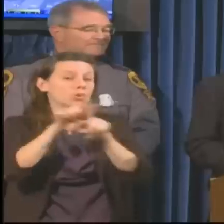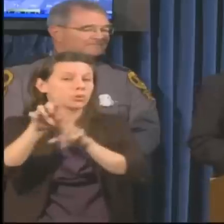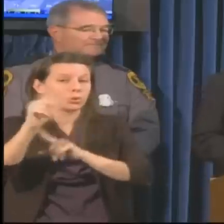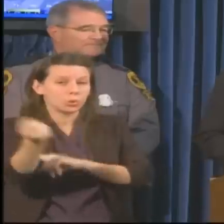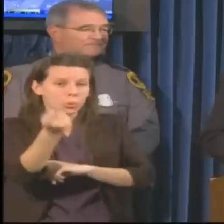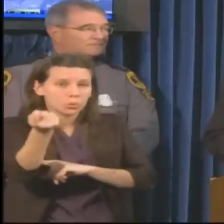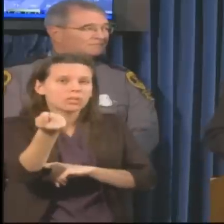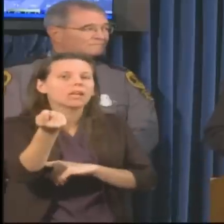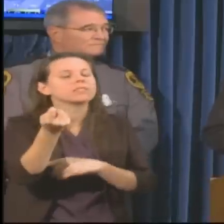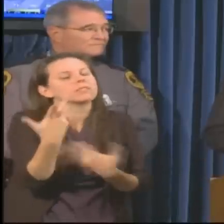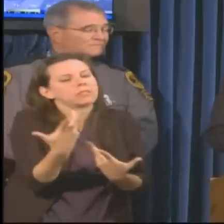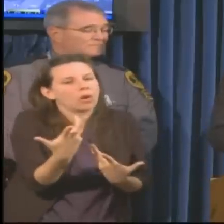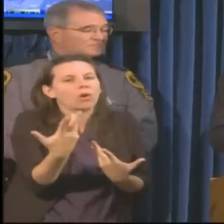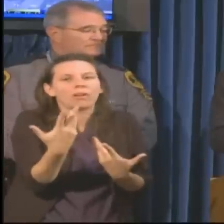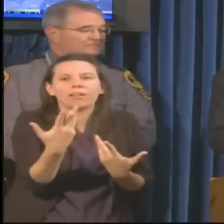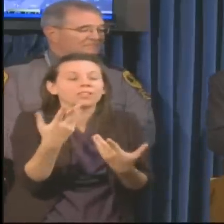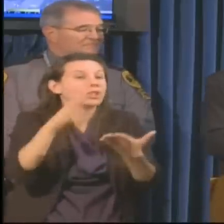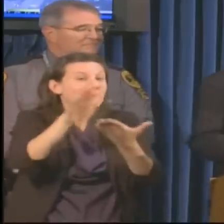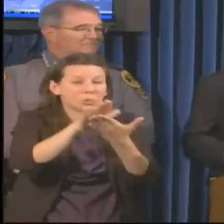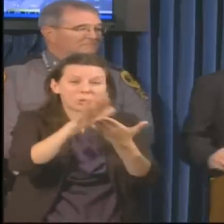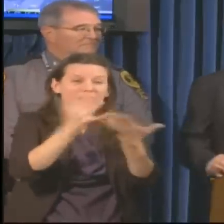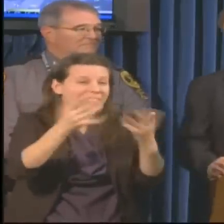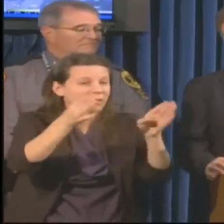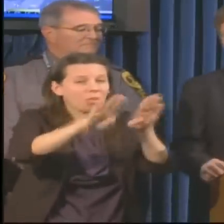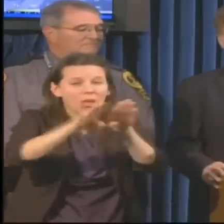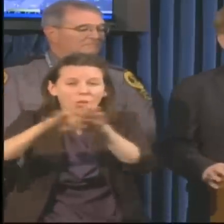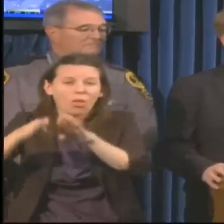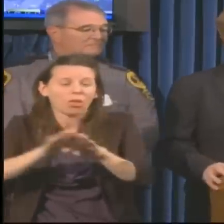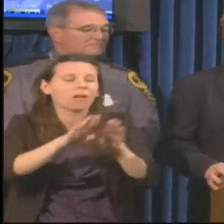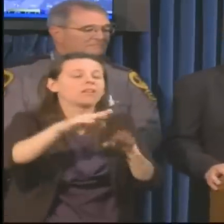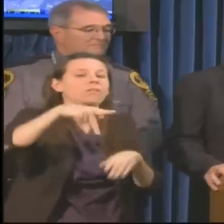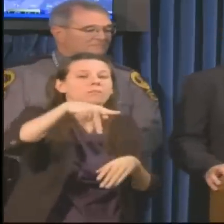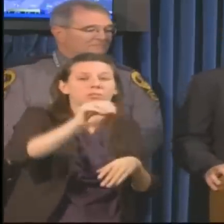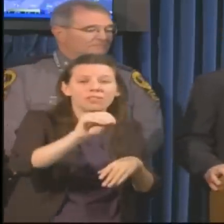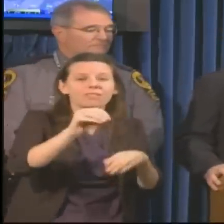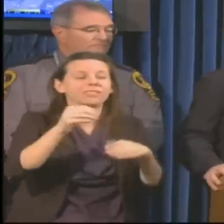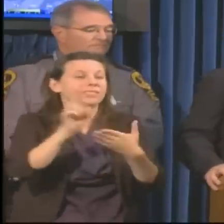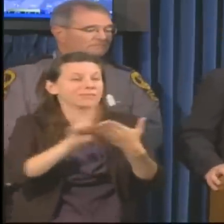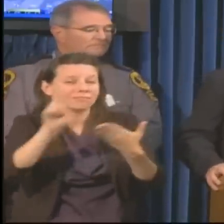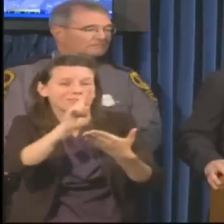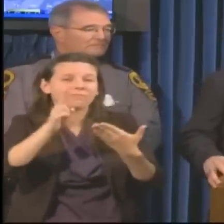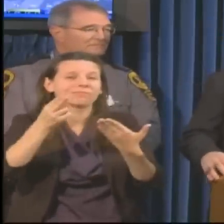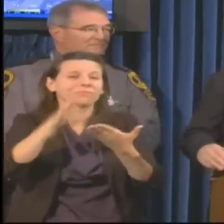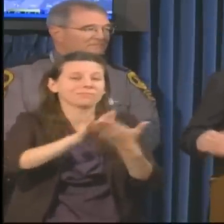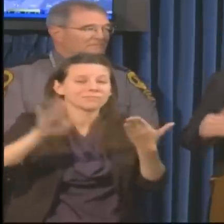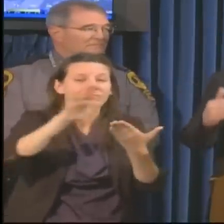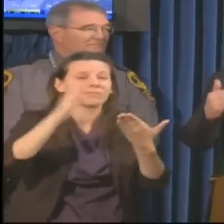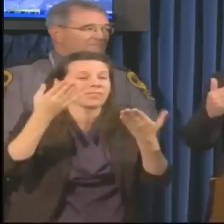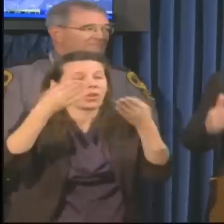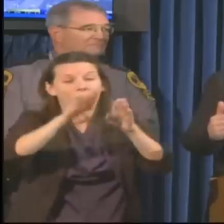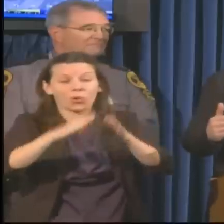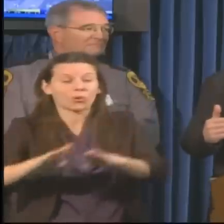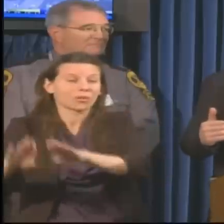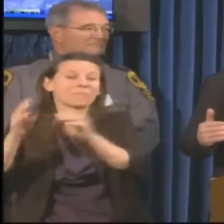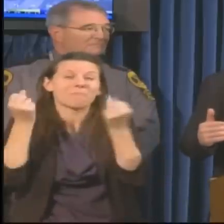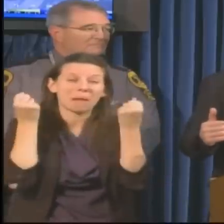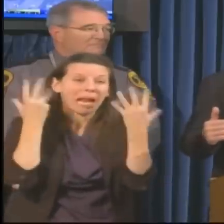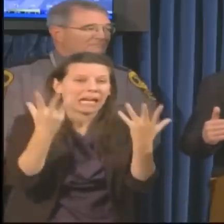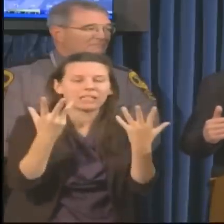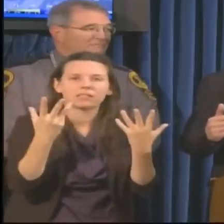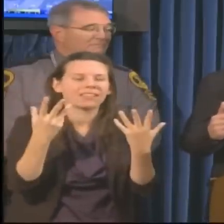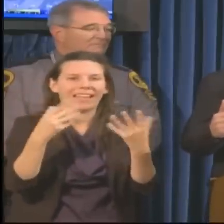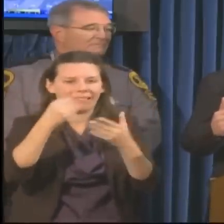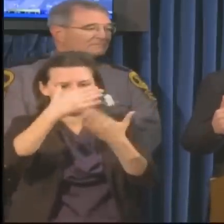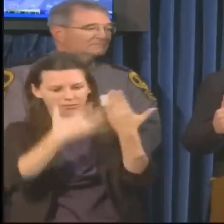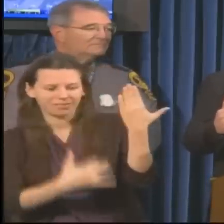state. We already have multiple closings of schools, of public offices, of colleges and universities. Too long to mention, but again, we ask the residents to